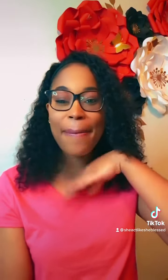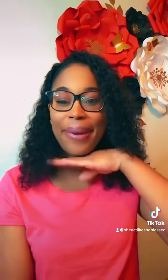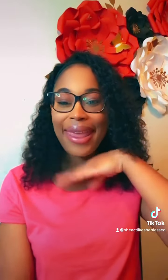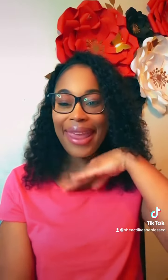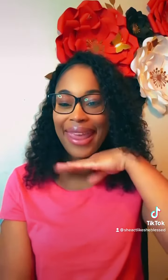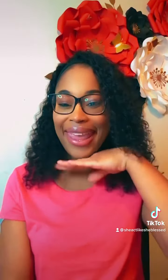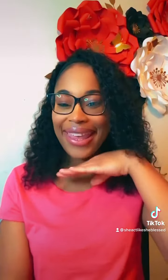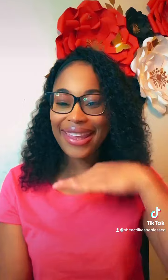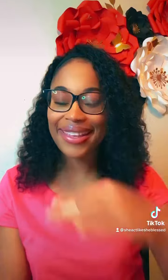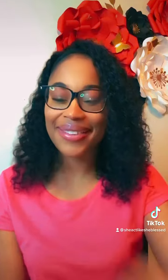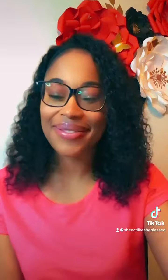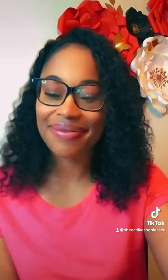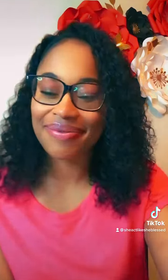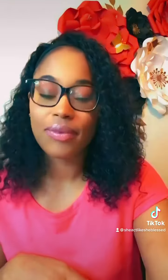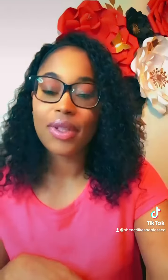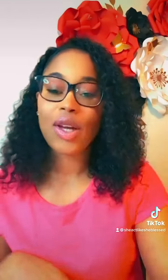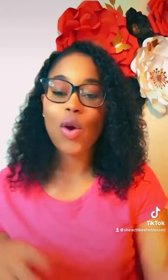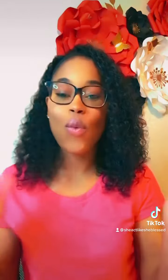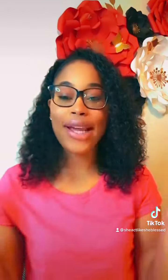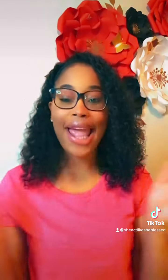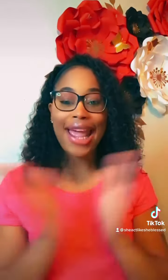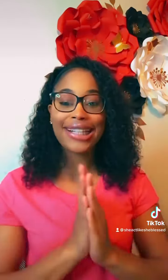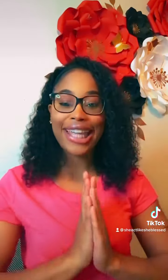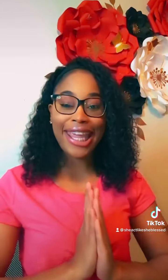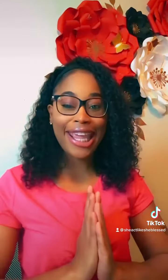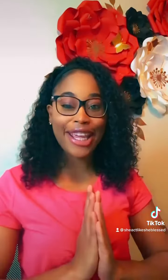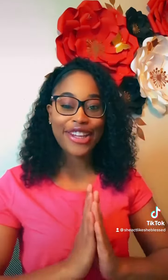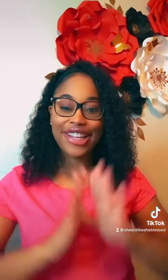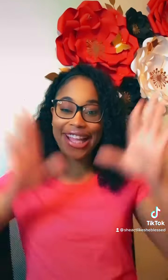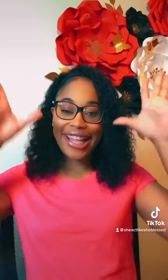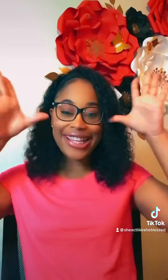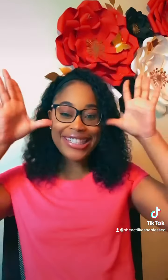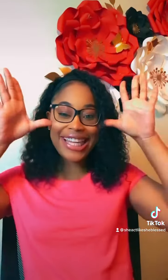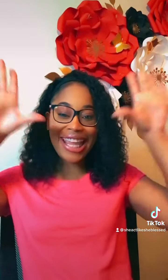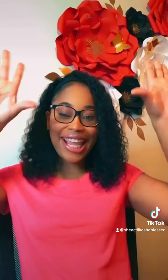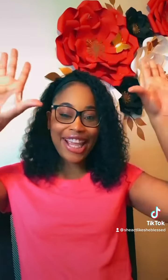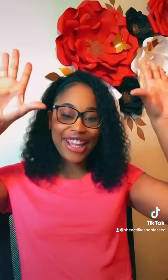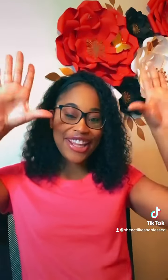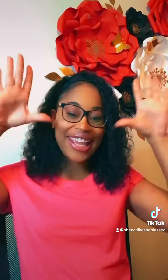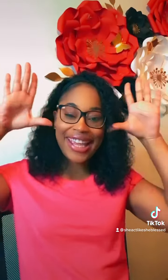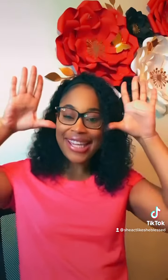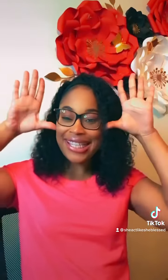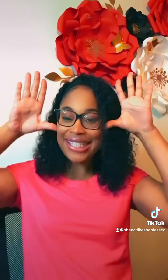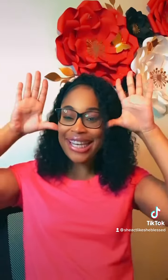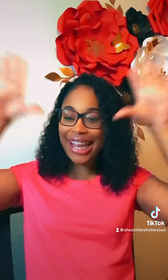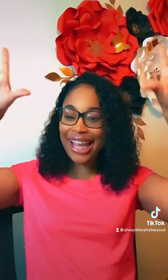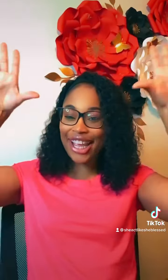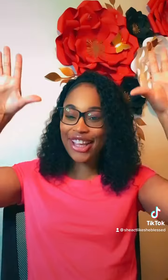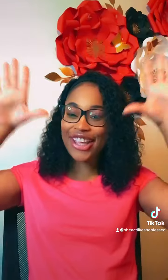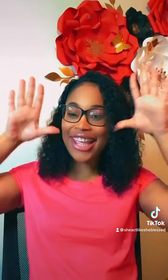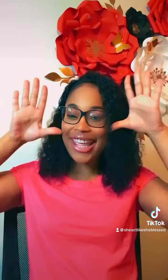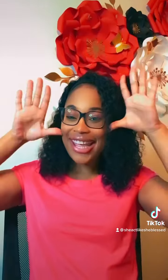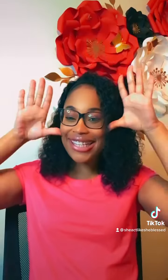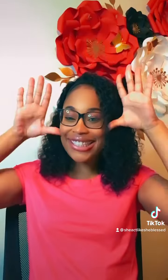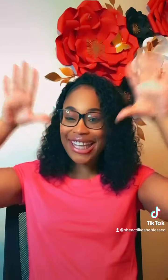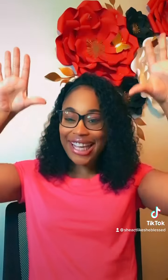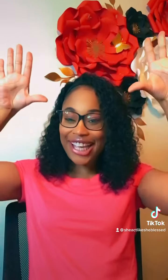pig. We got dead, dead, dead, dead,